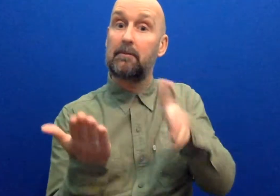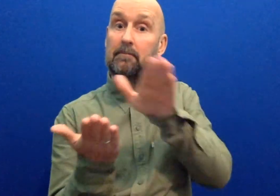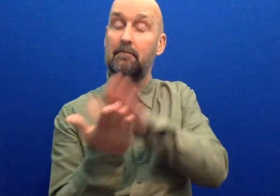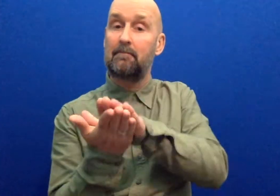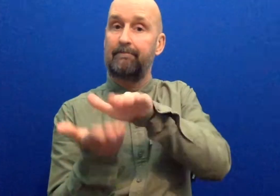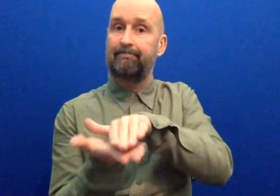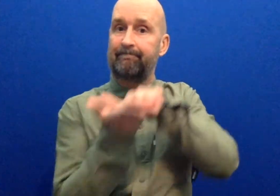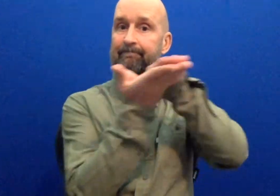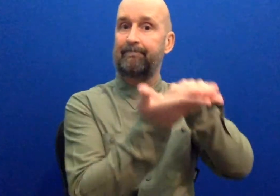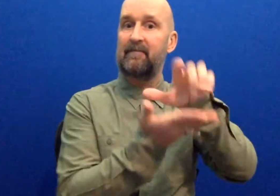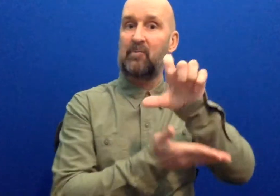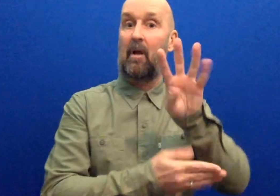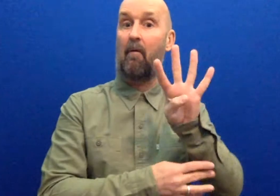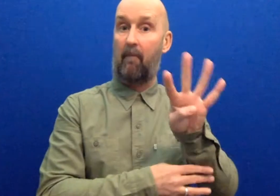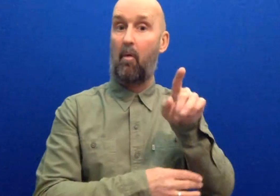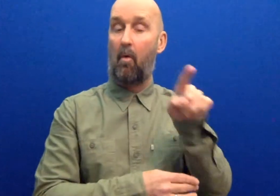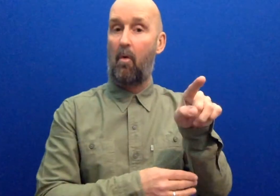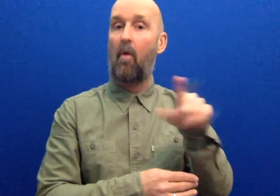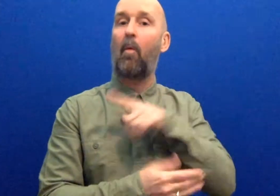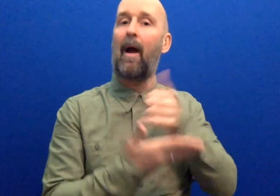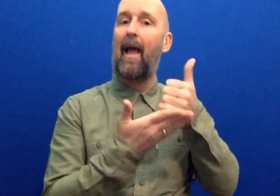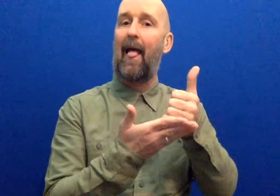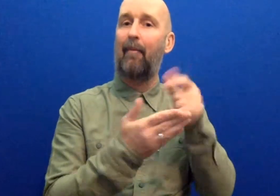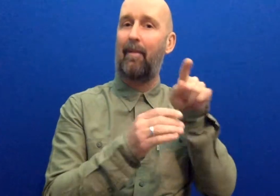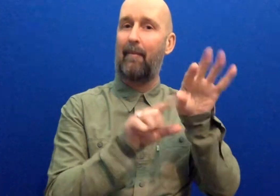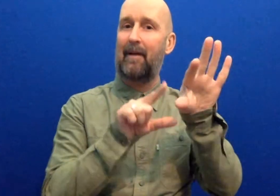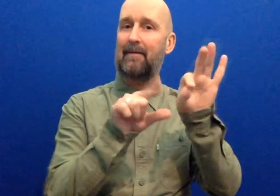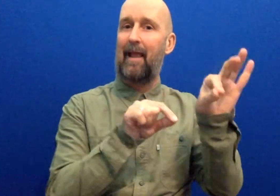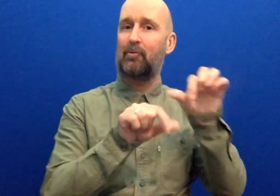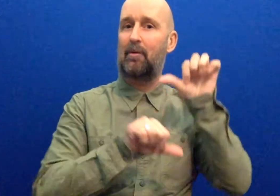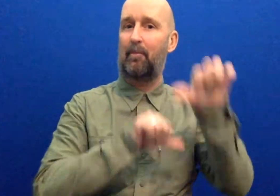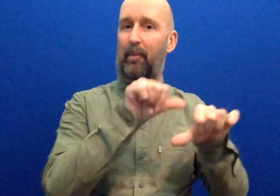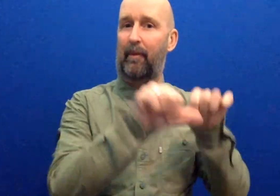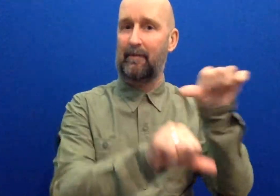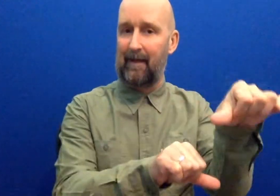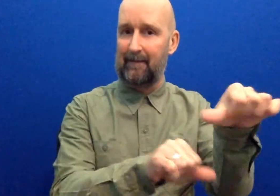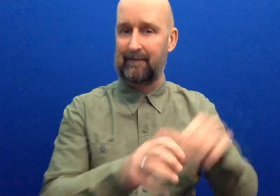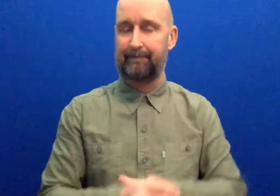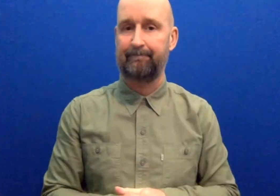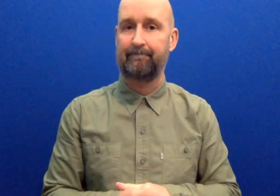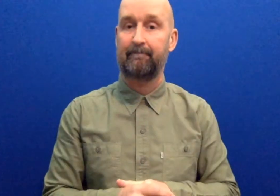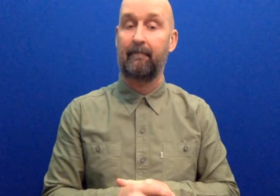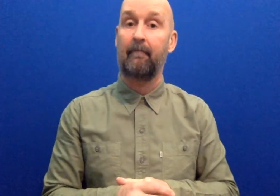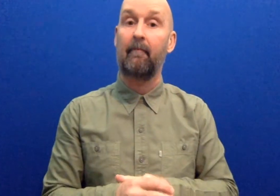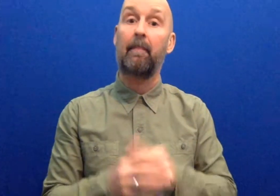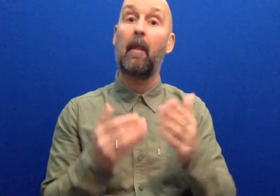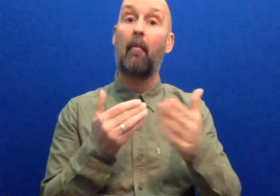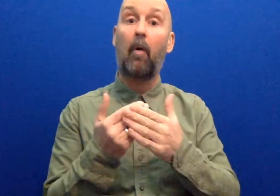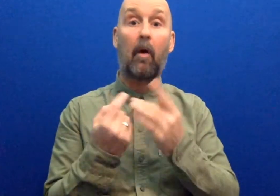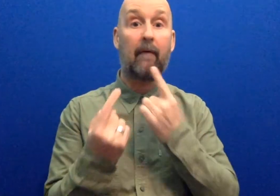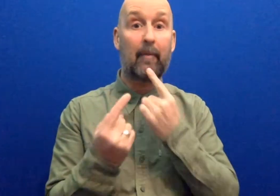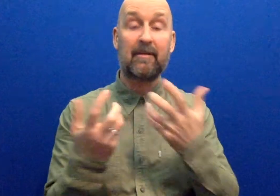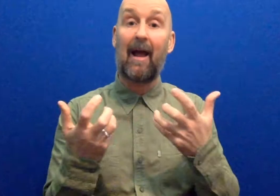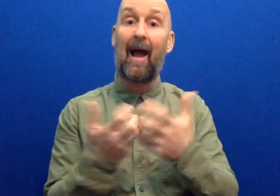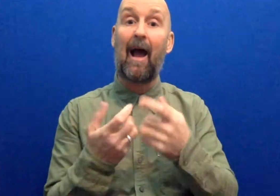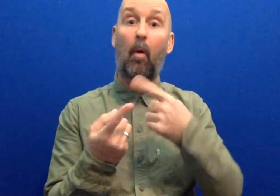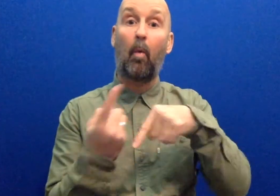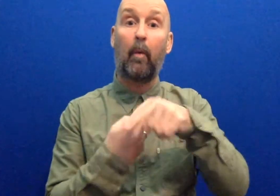onto Channel 4 to help with the selection process. You can find out more of how we use your personal data